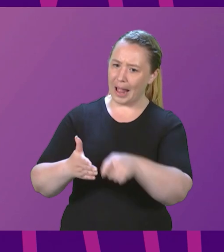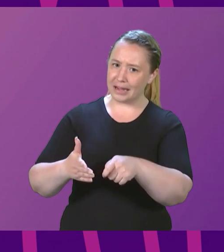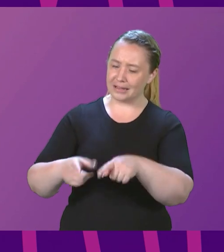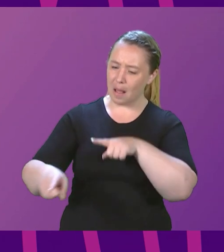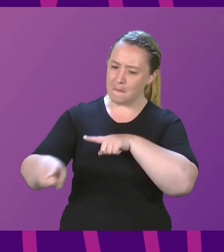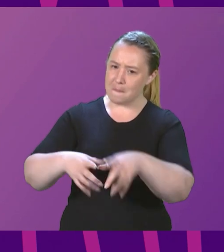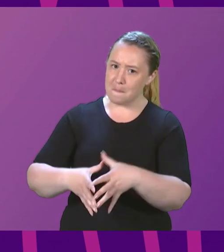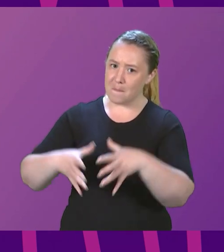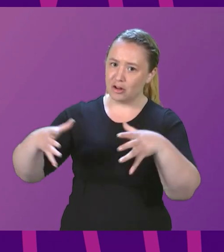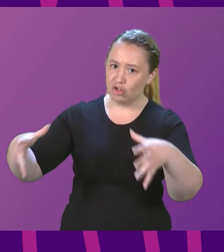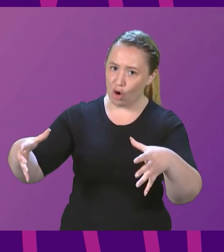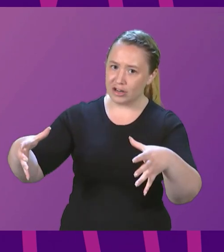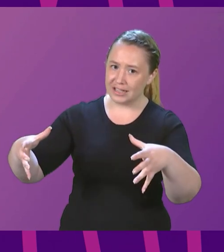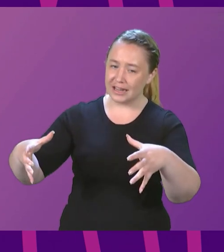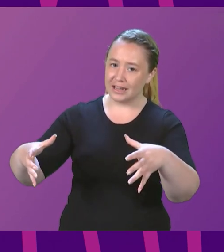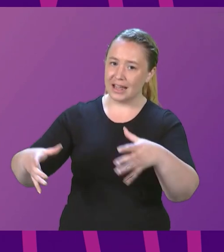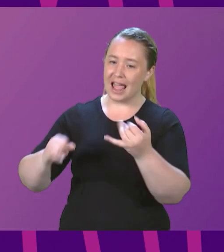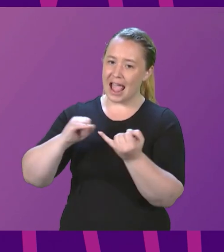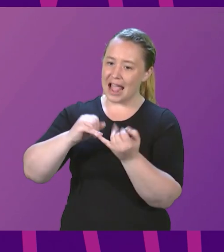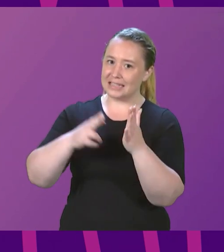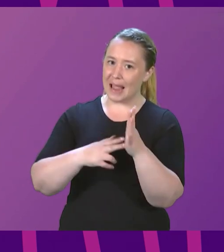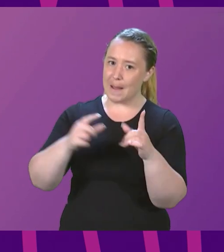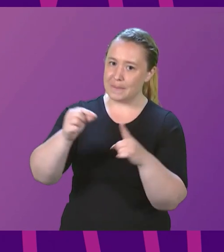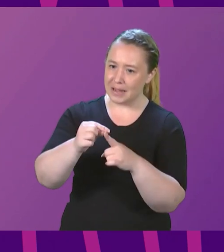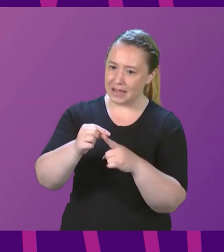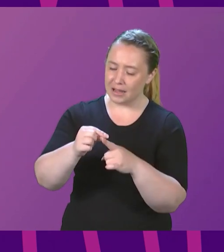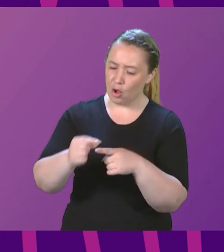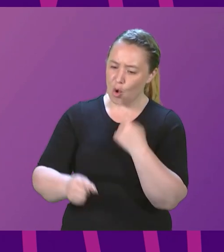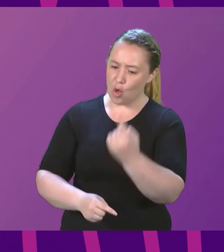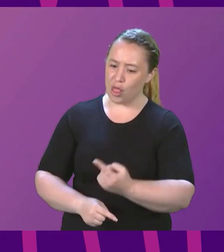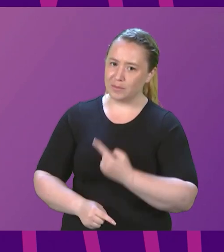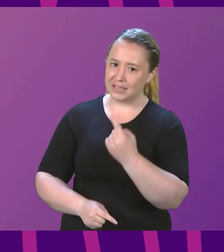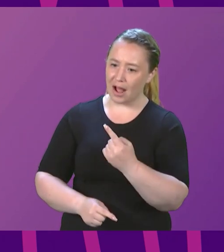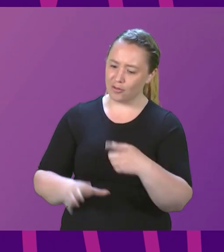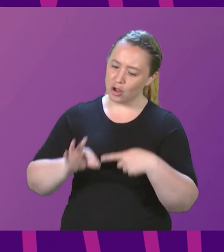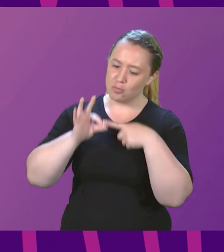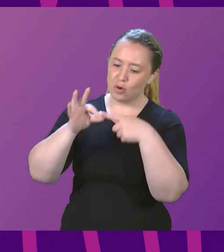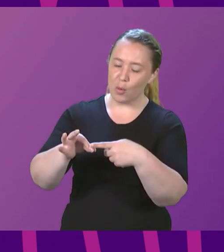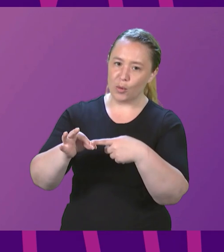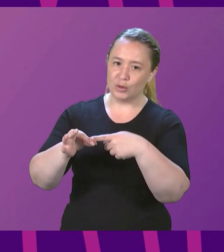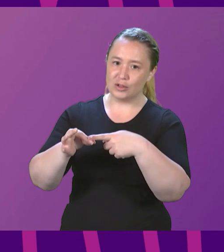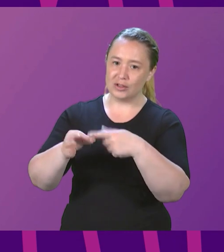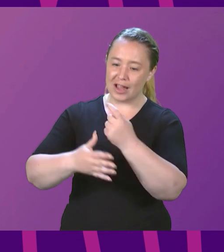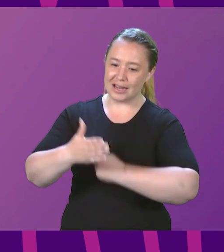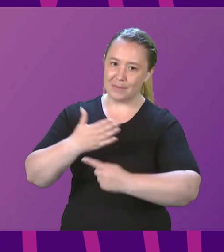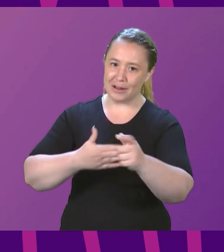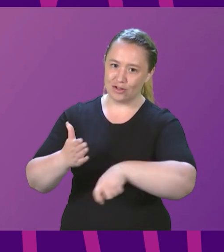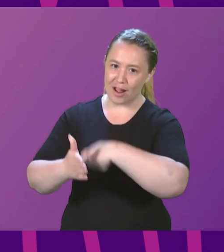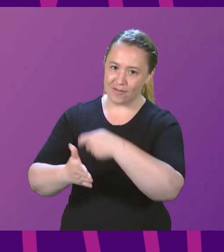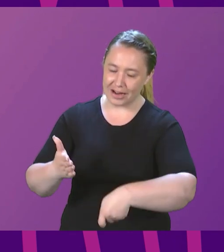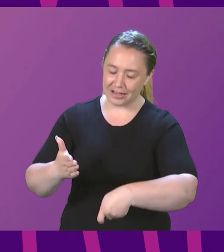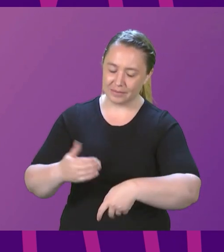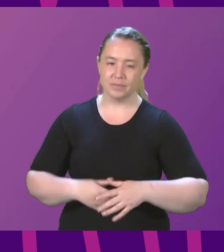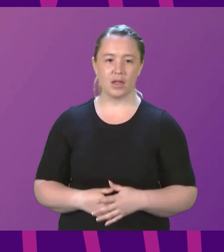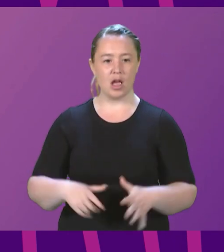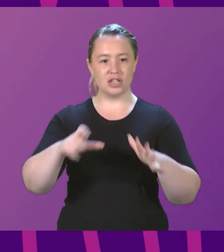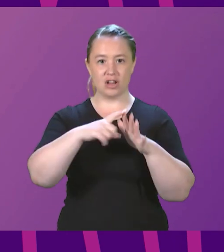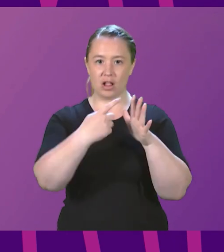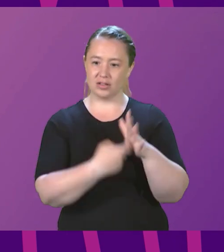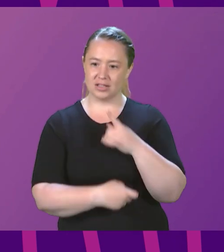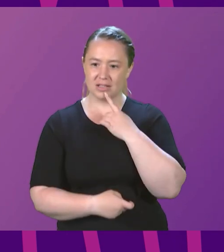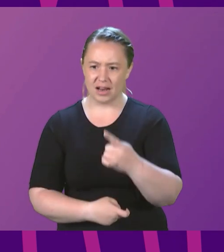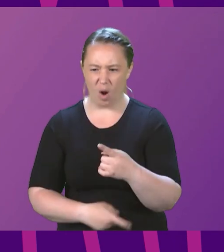in this parliament who propose an independence referendum. Douglas Ross also says that a clear majority don't want